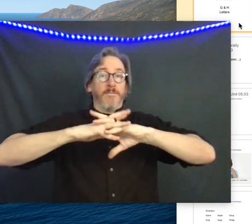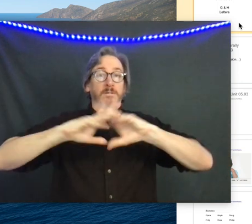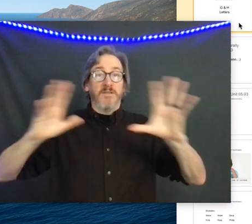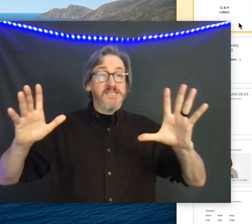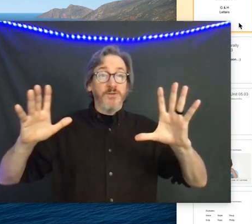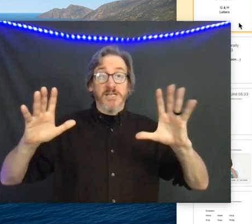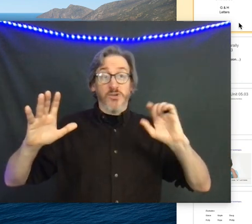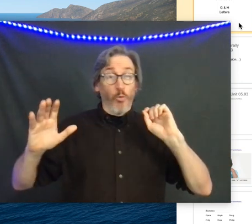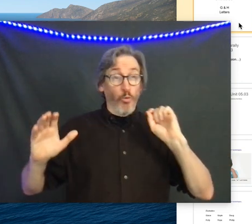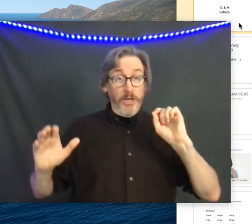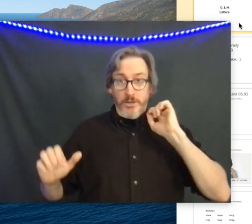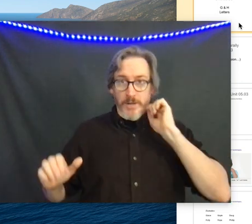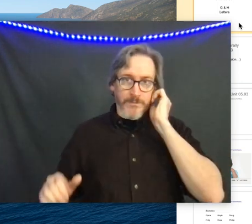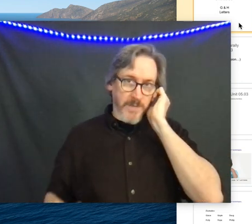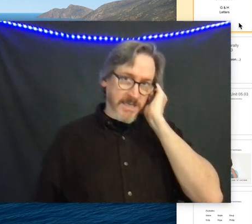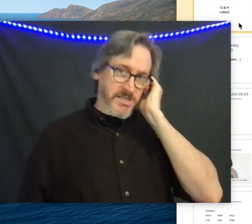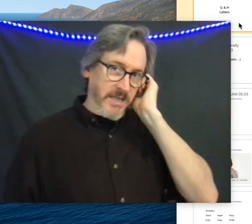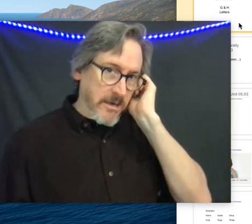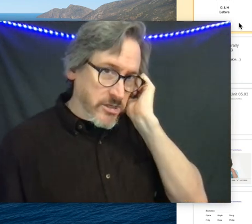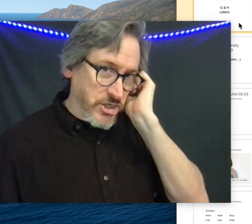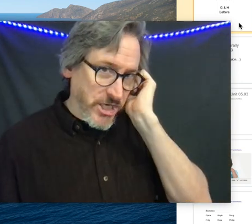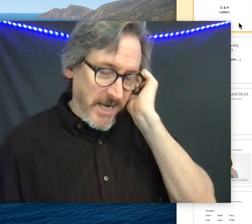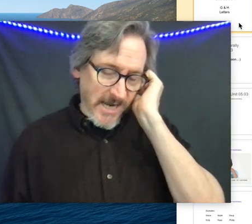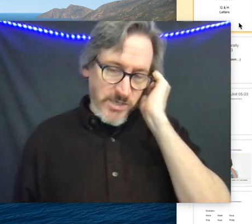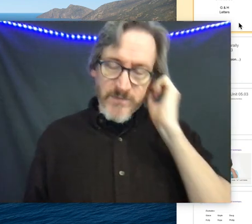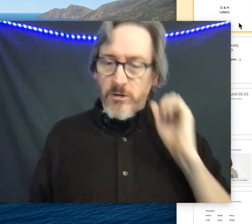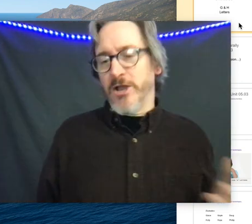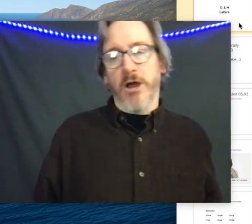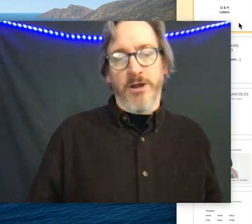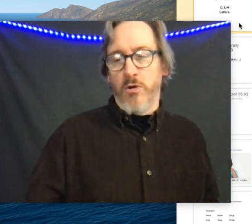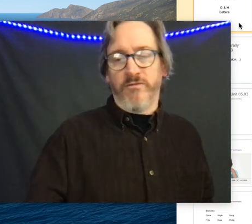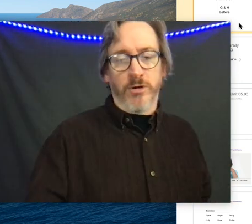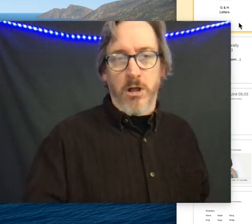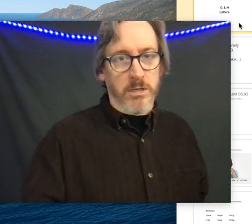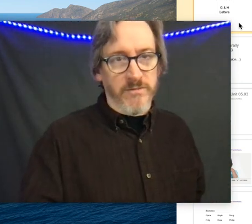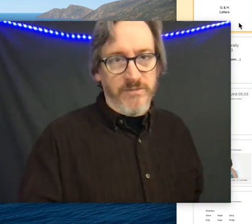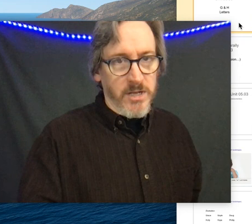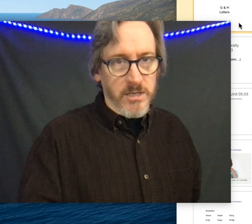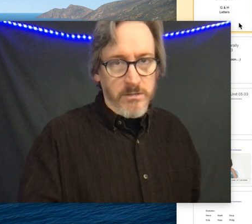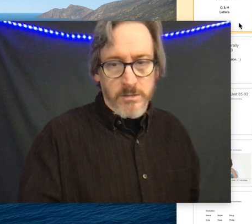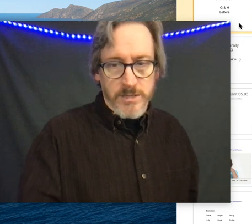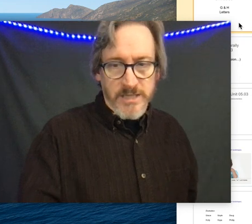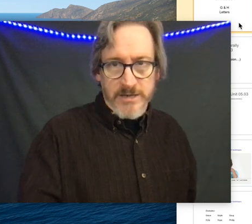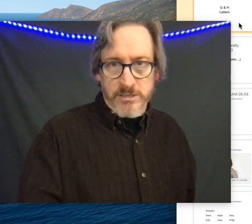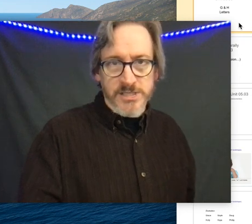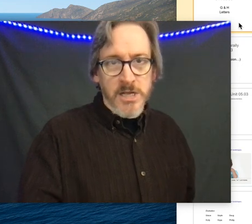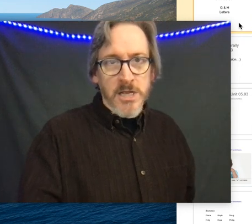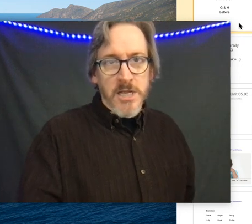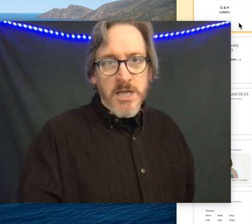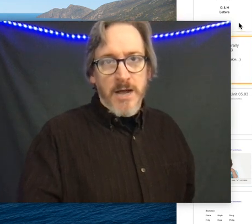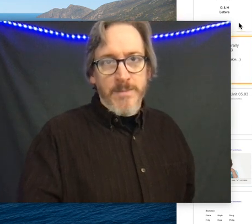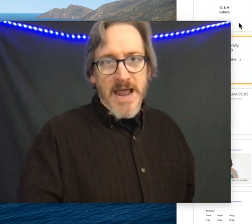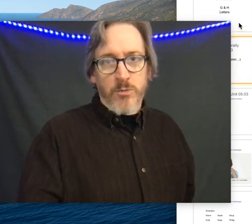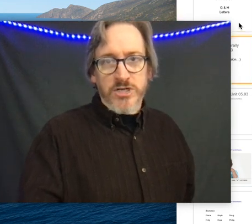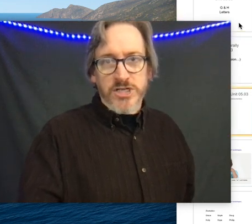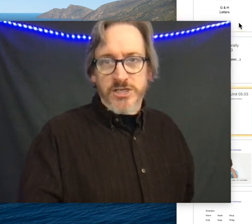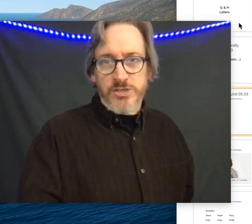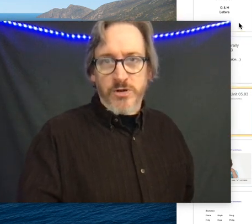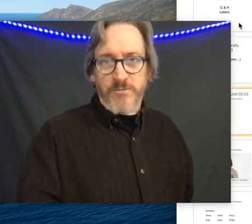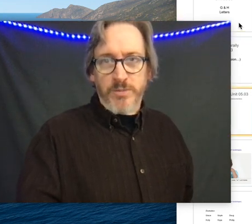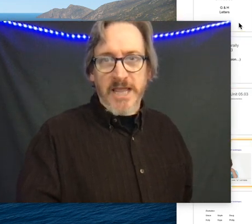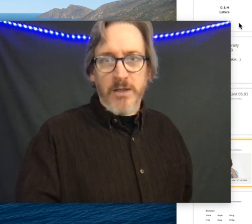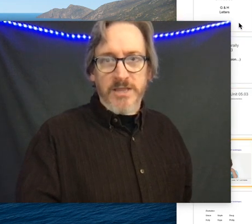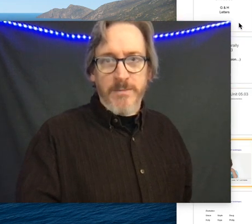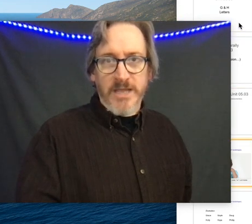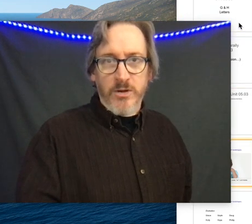okay this unit really quick it's the letters g and h and we've already gone over all of the the letters now we're just